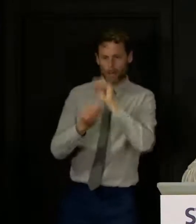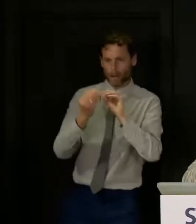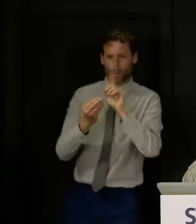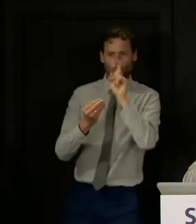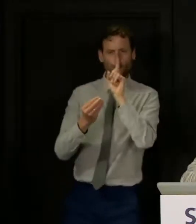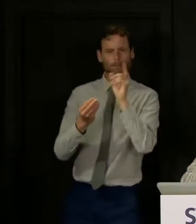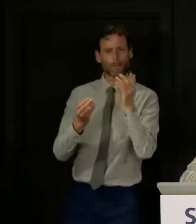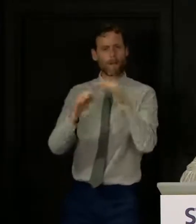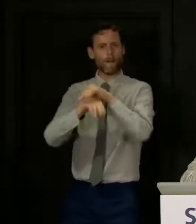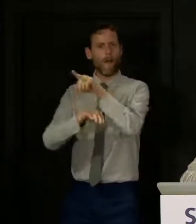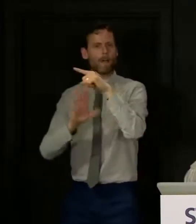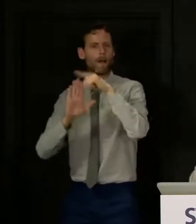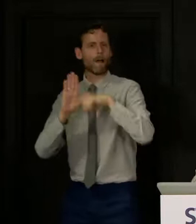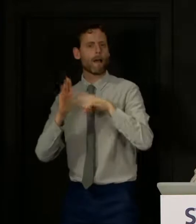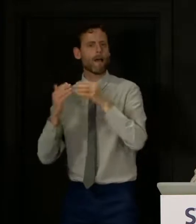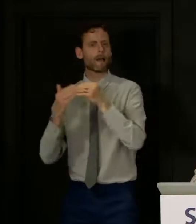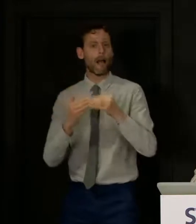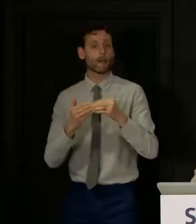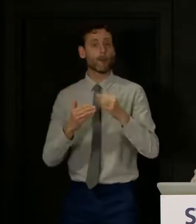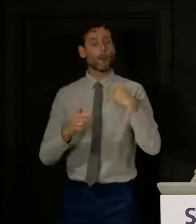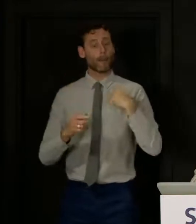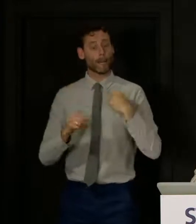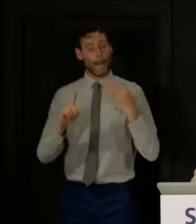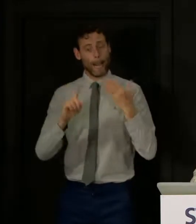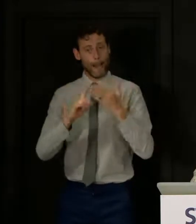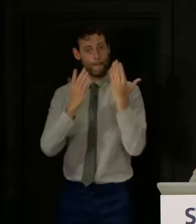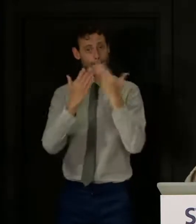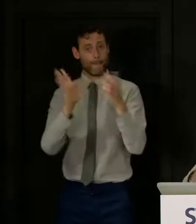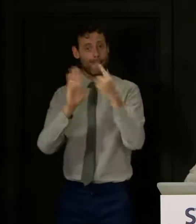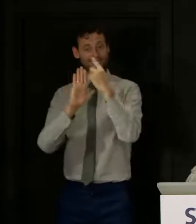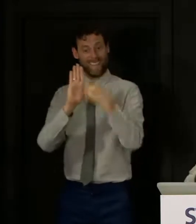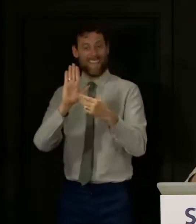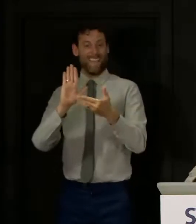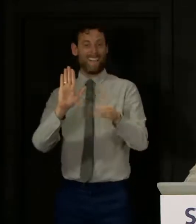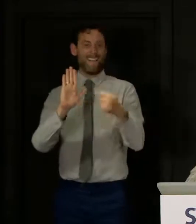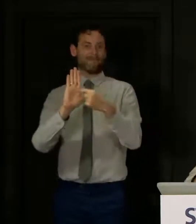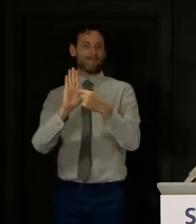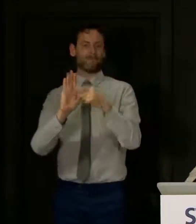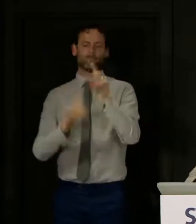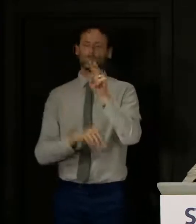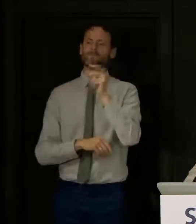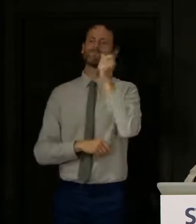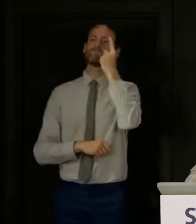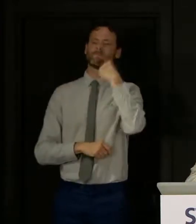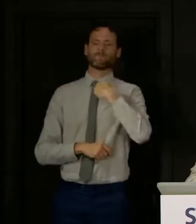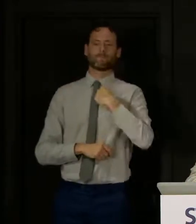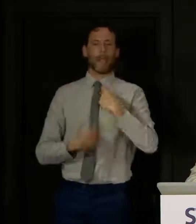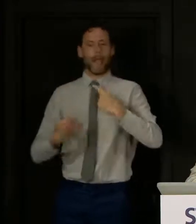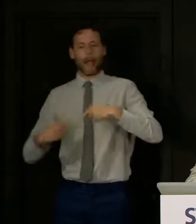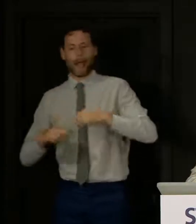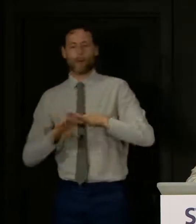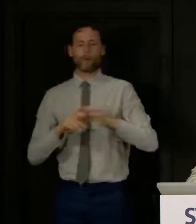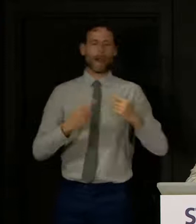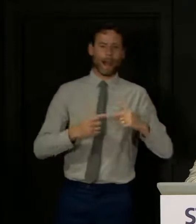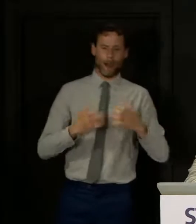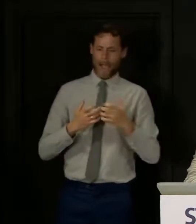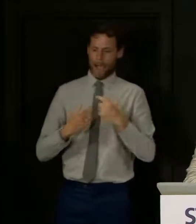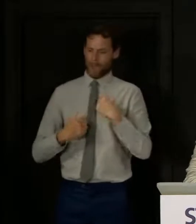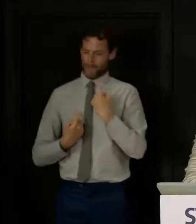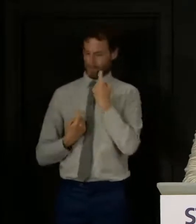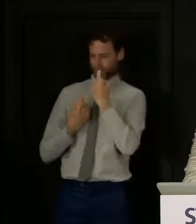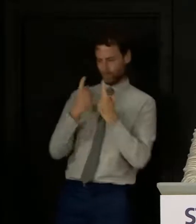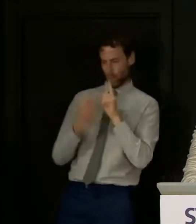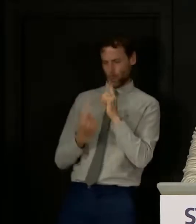putting out guidance as clear as possible so that people have an understanding of the parameters and exercise their judgment within that. But